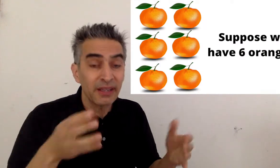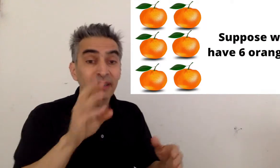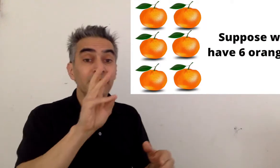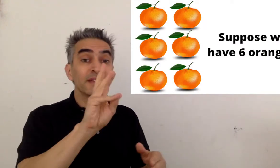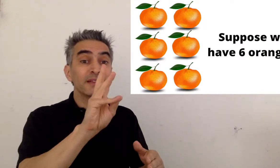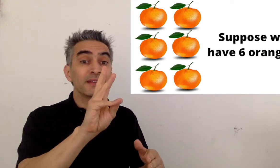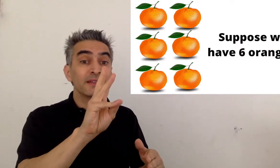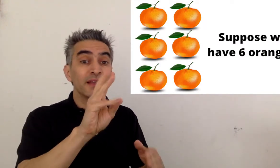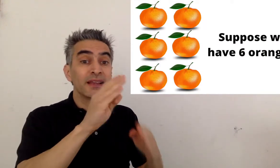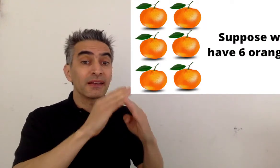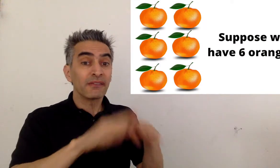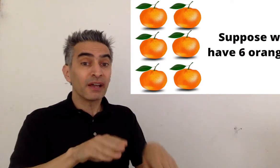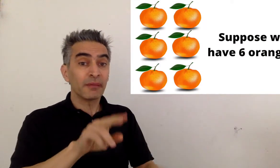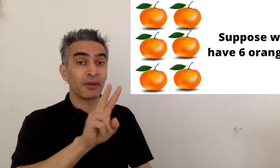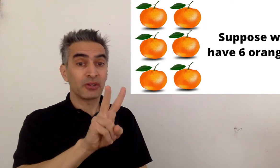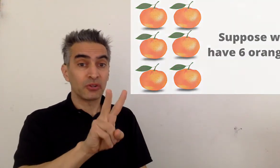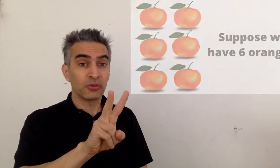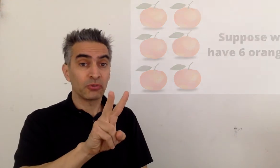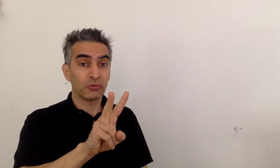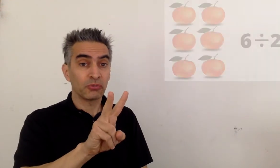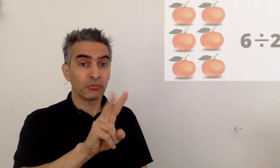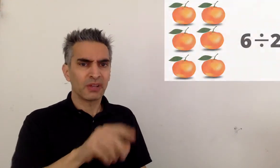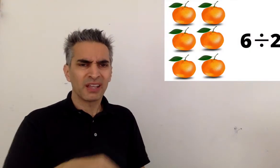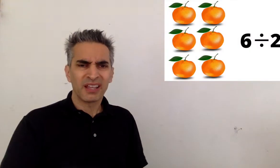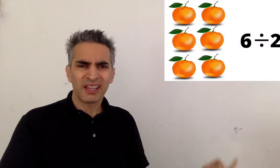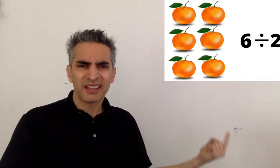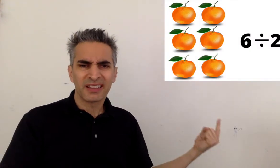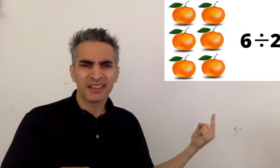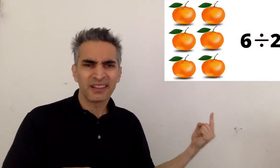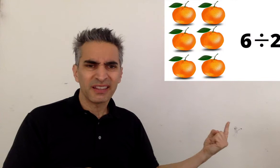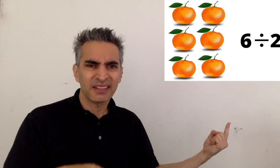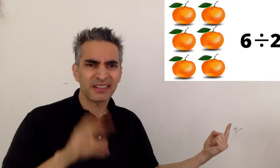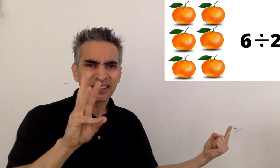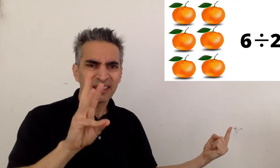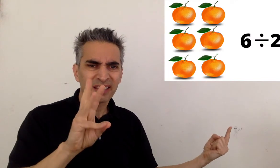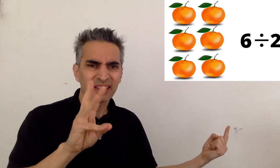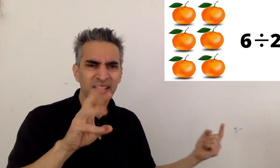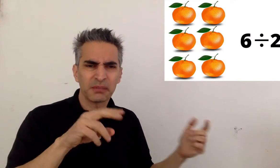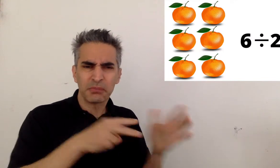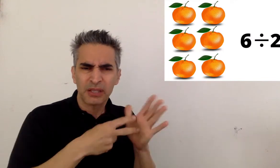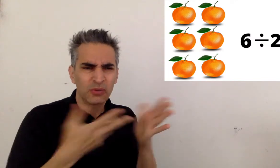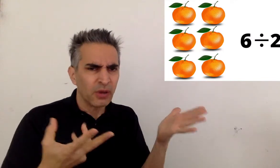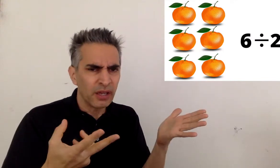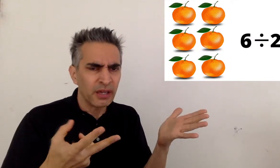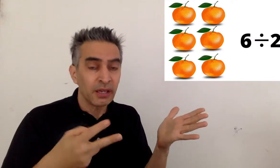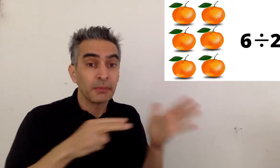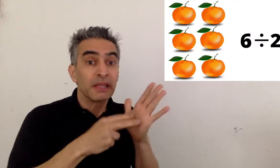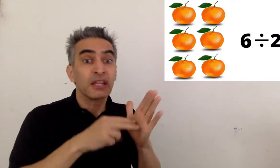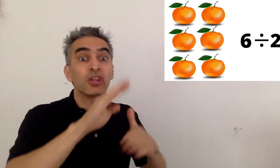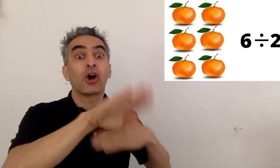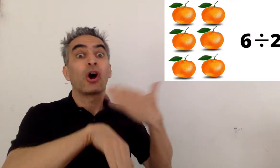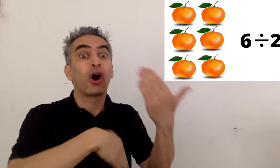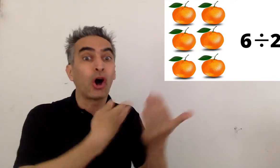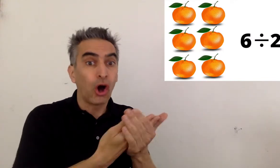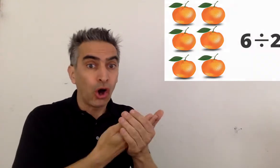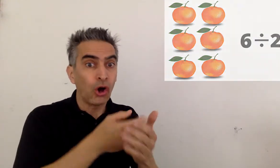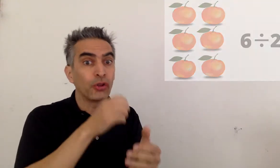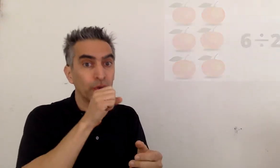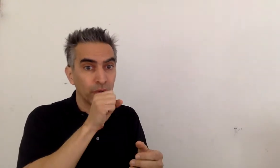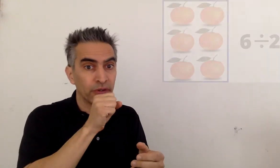Our division problem is six divided by two. What does this six represent? It represents